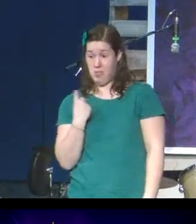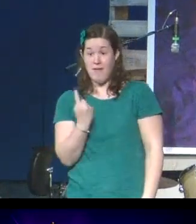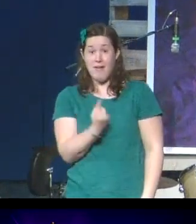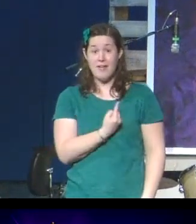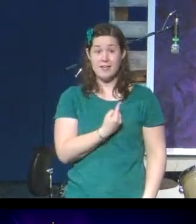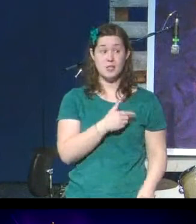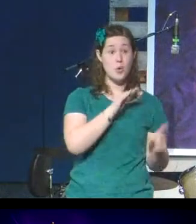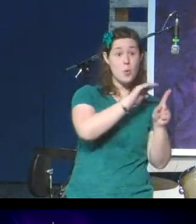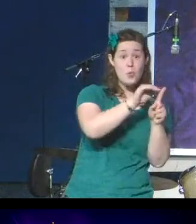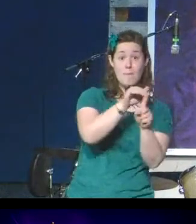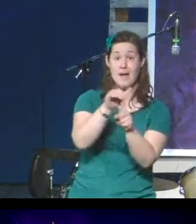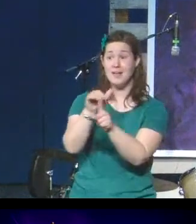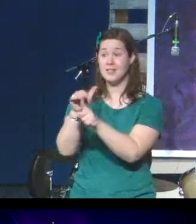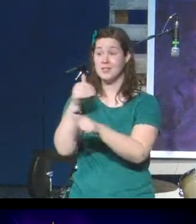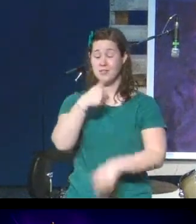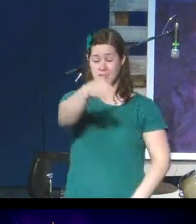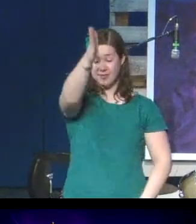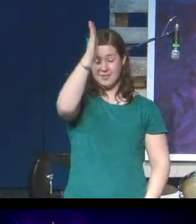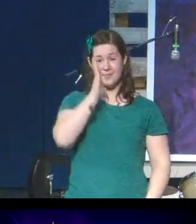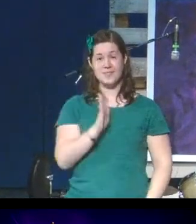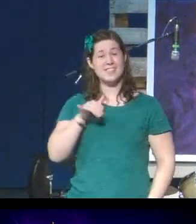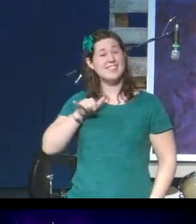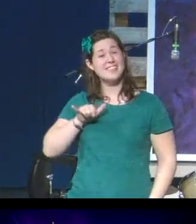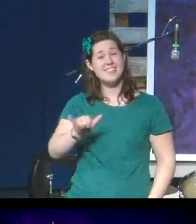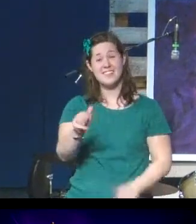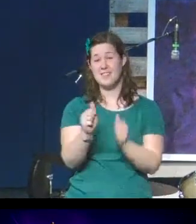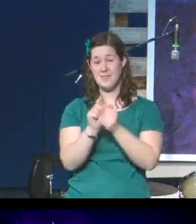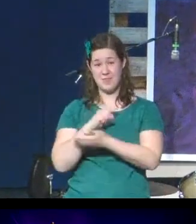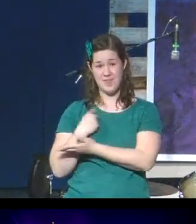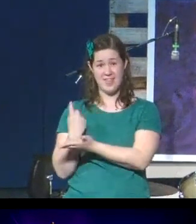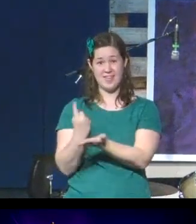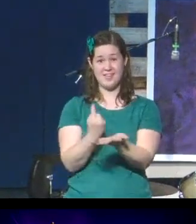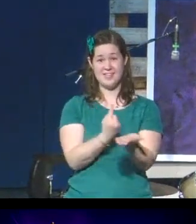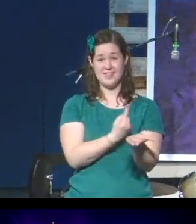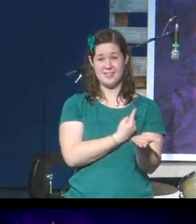each other God is still with us.